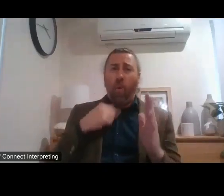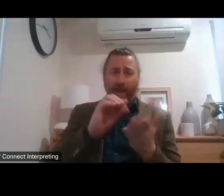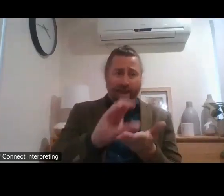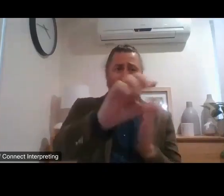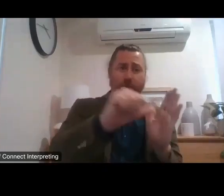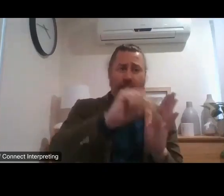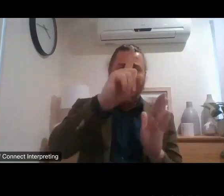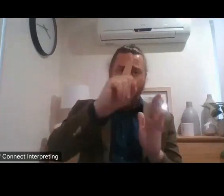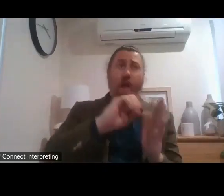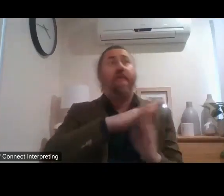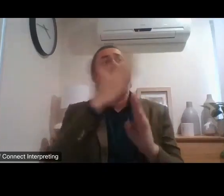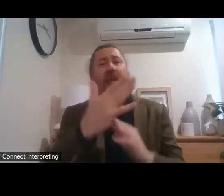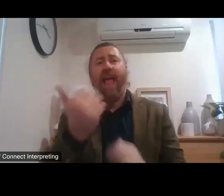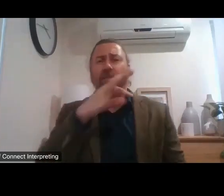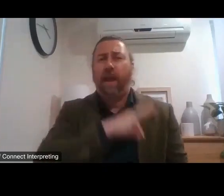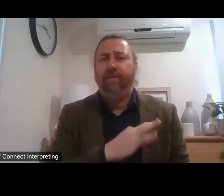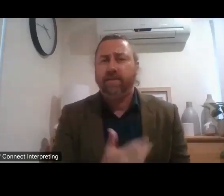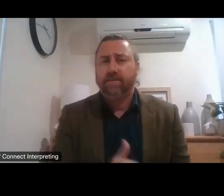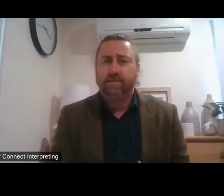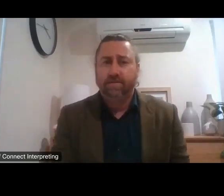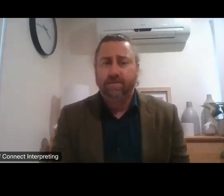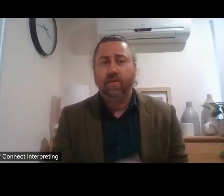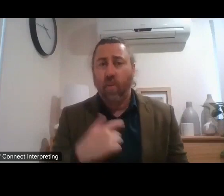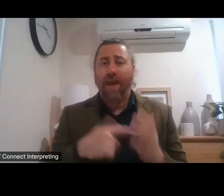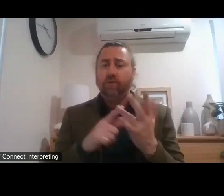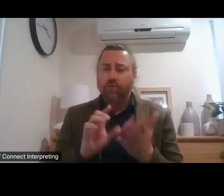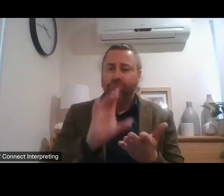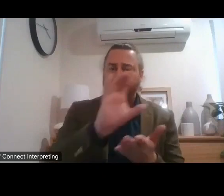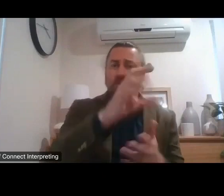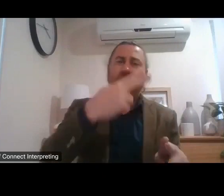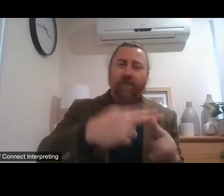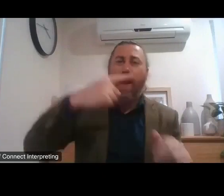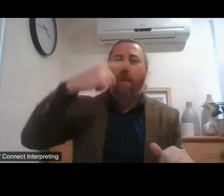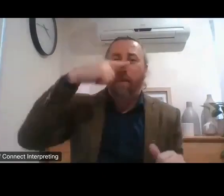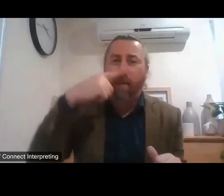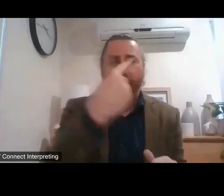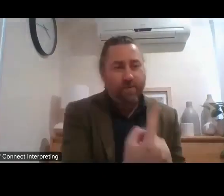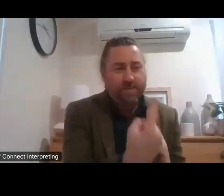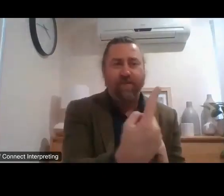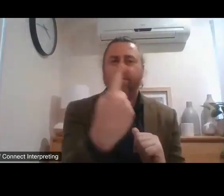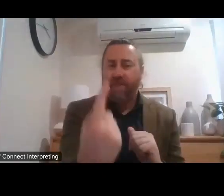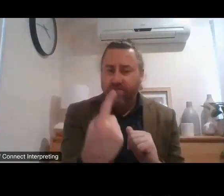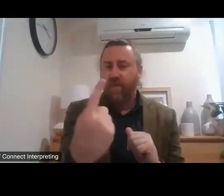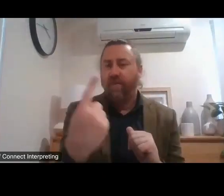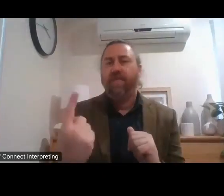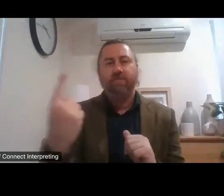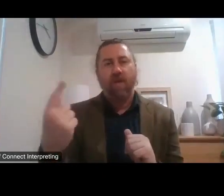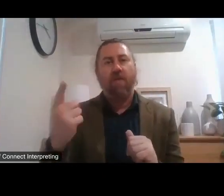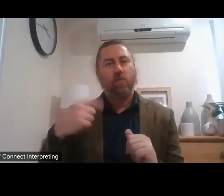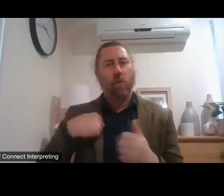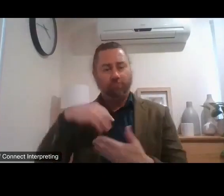how we use the scheme to invest in people and that to be an important part of what's motivating me.